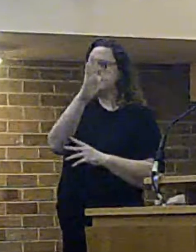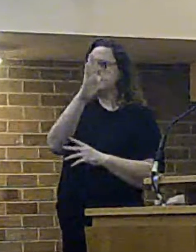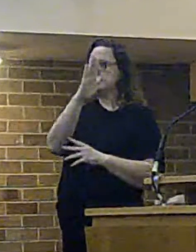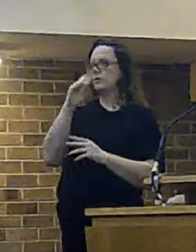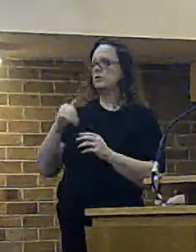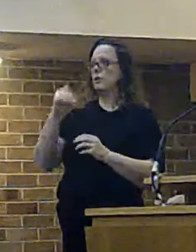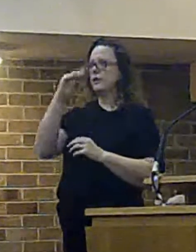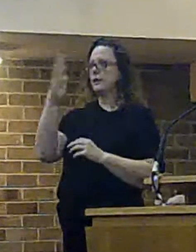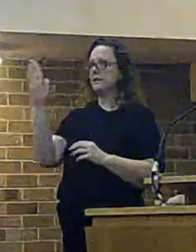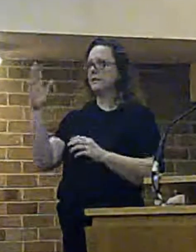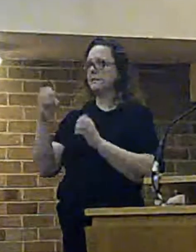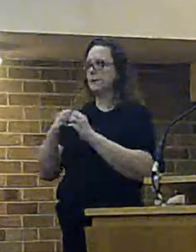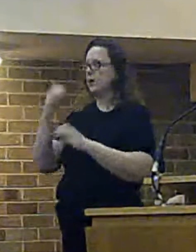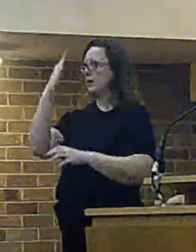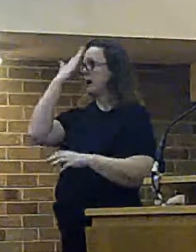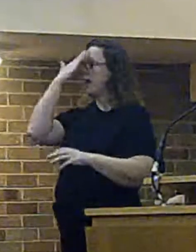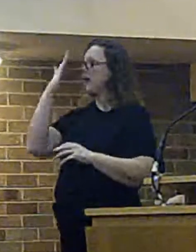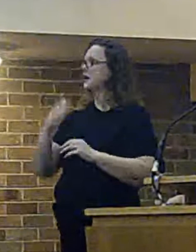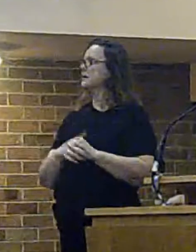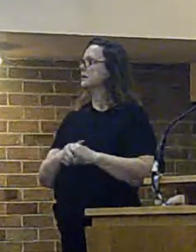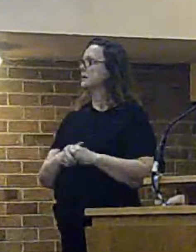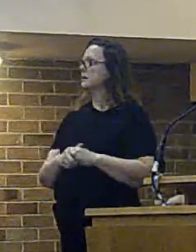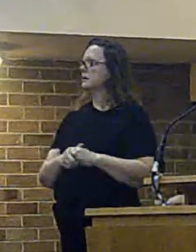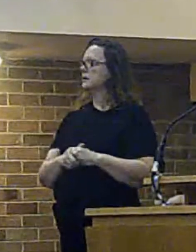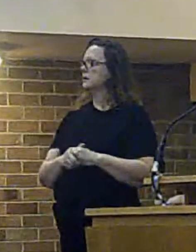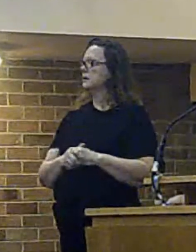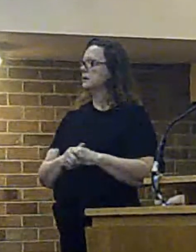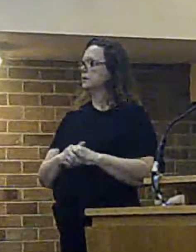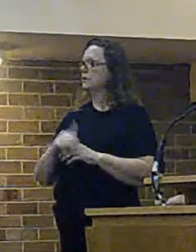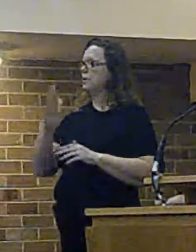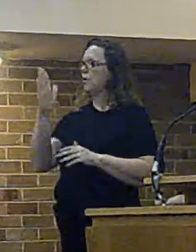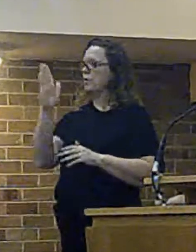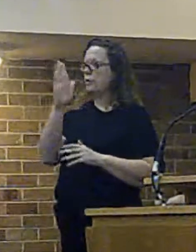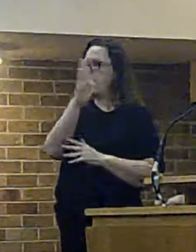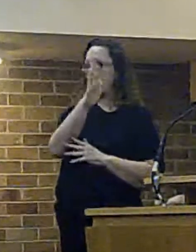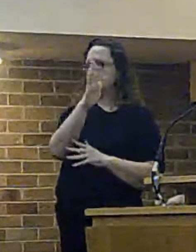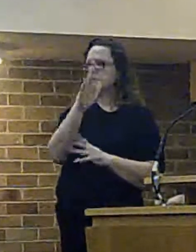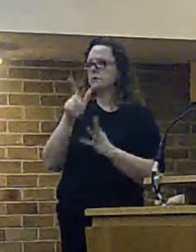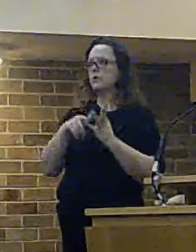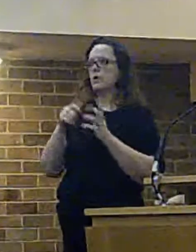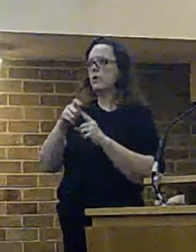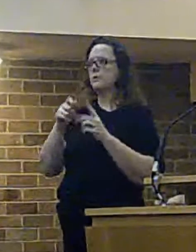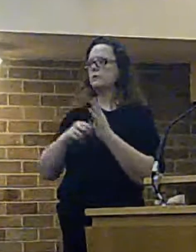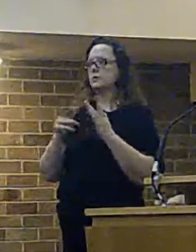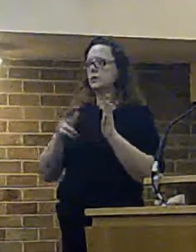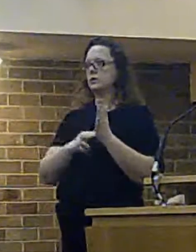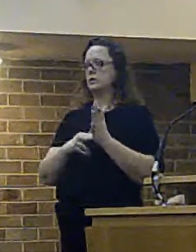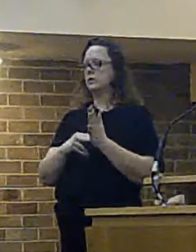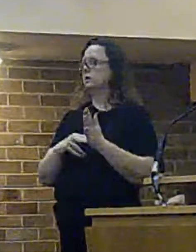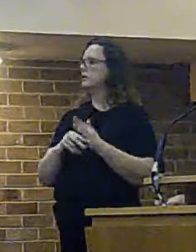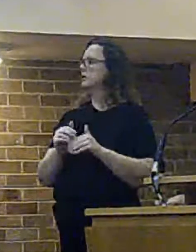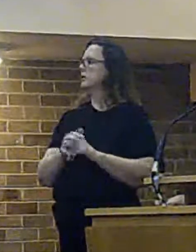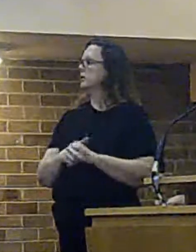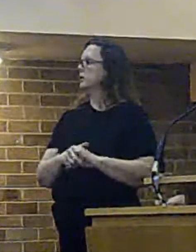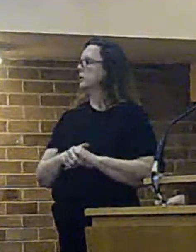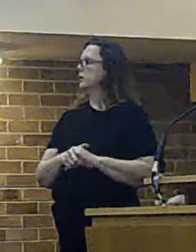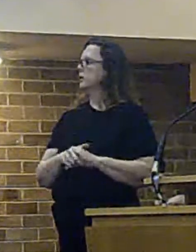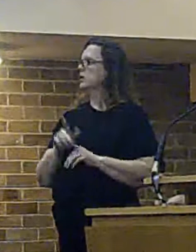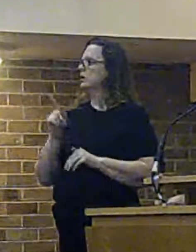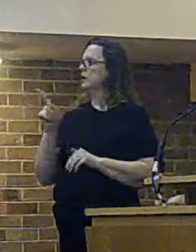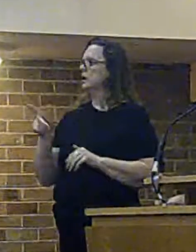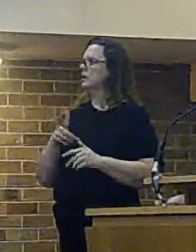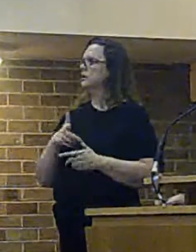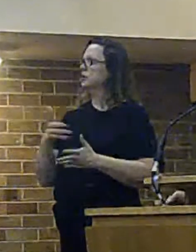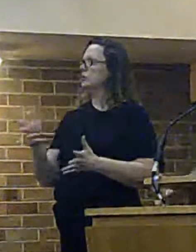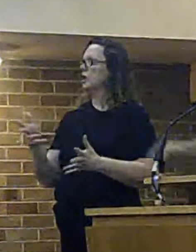northwest is the existing upton station we move on to the next slide that shows